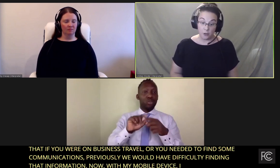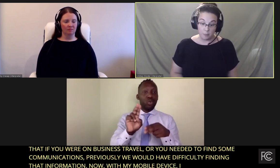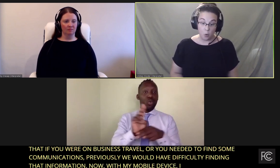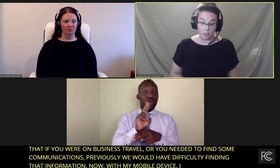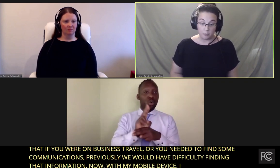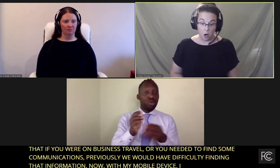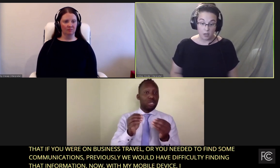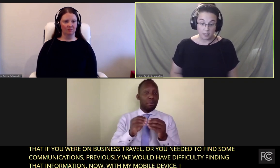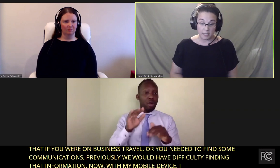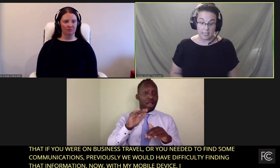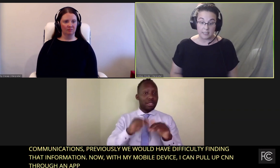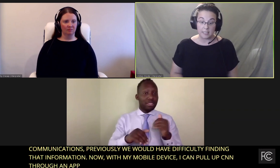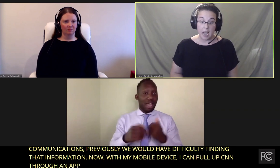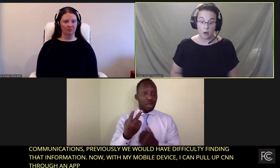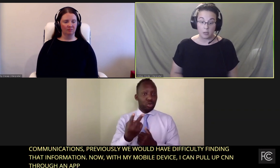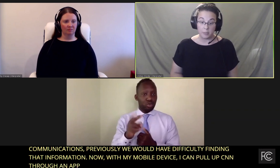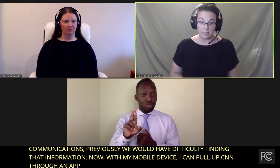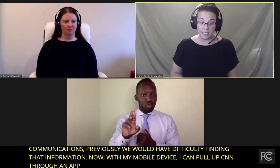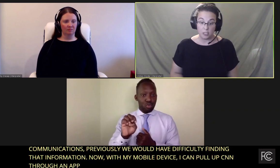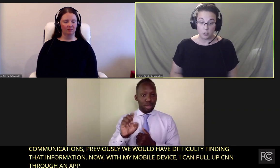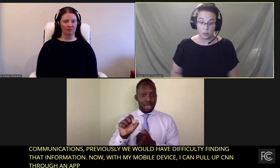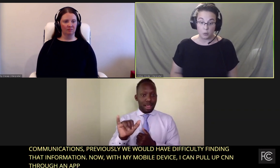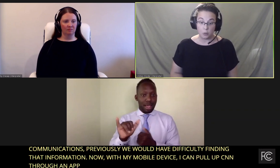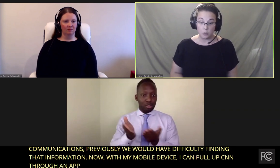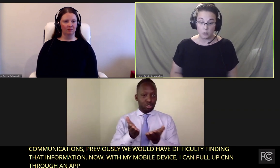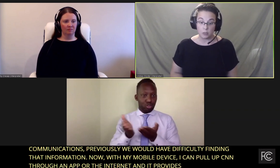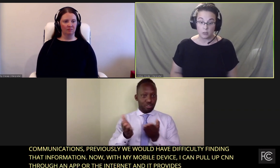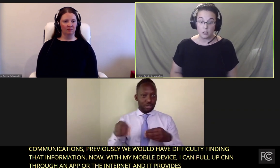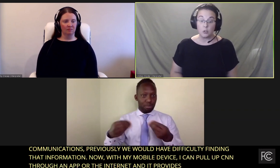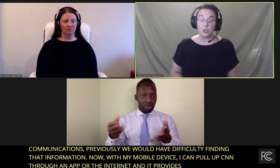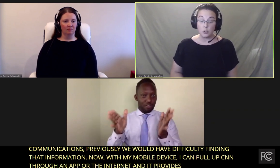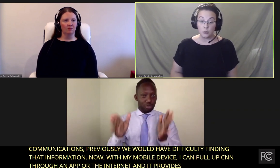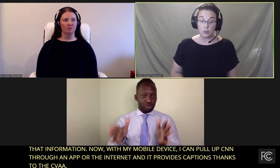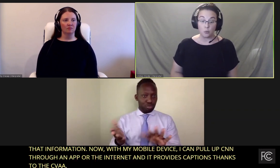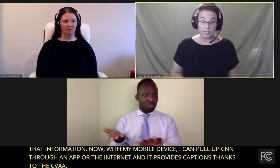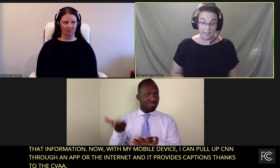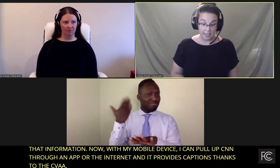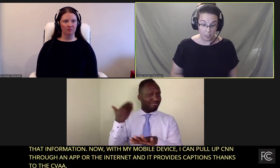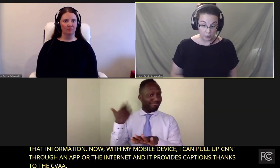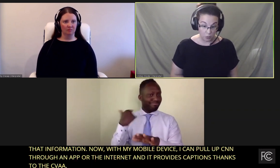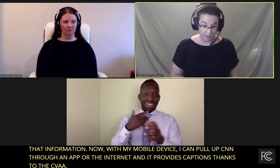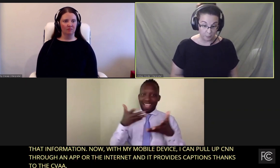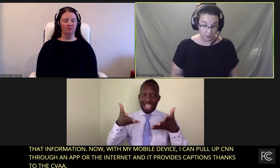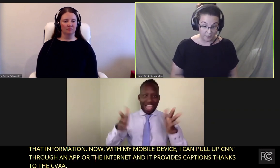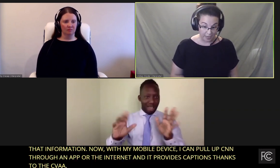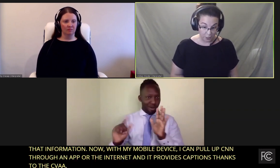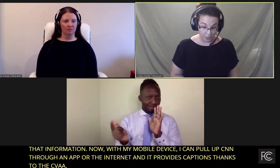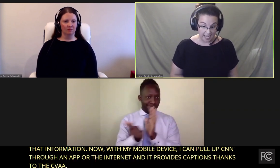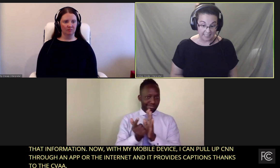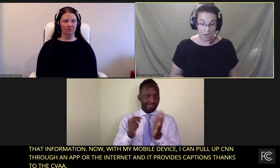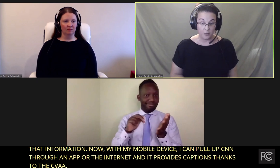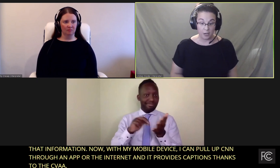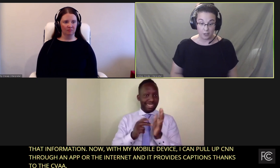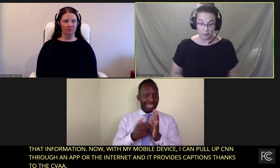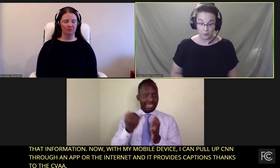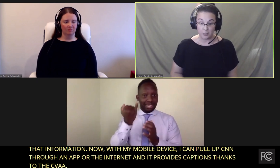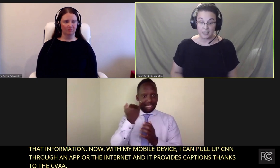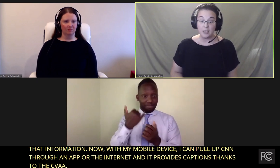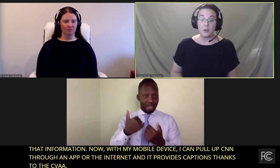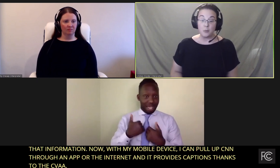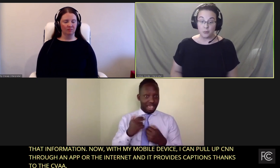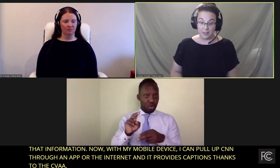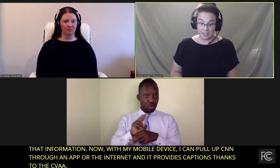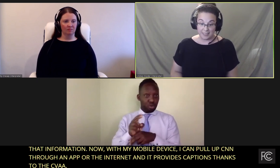Another important part is our ability to use relay service providers and how they are